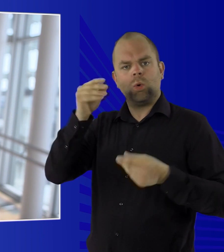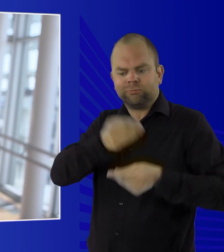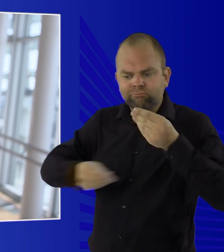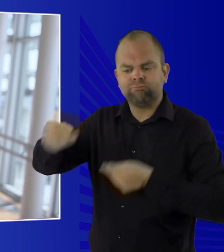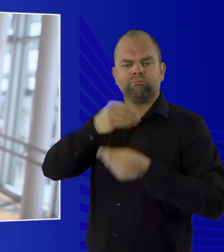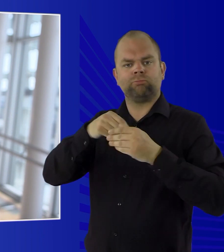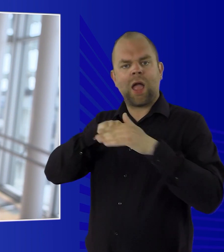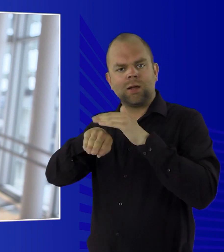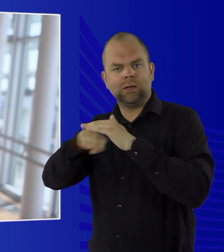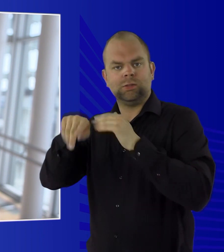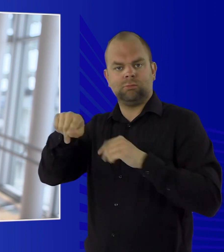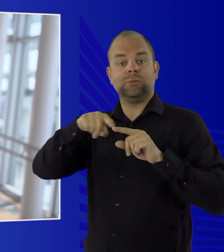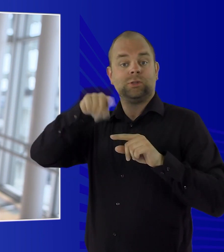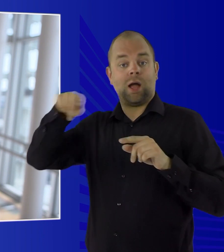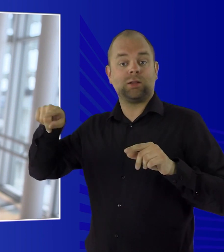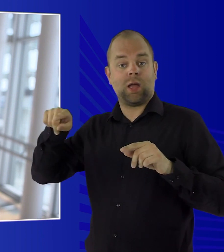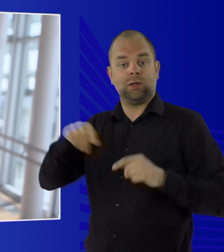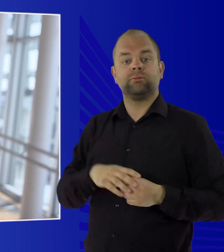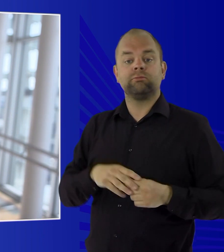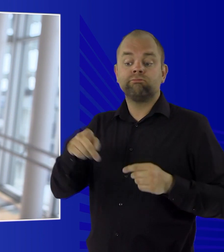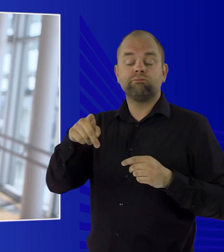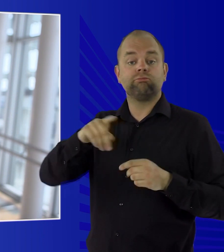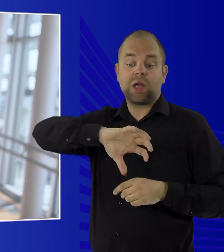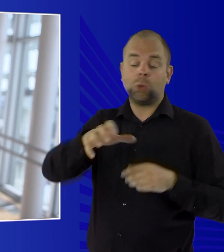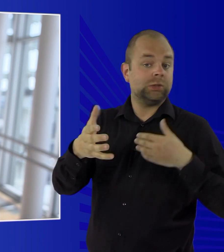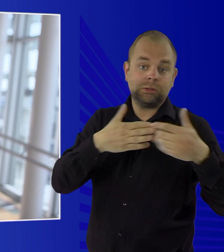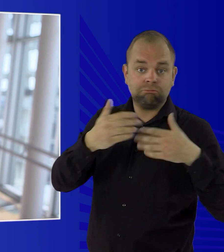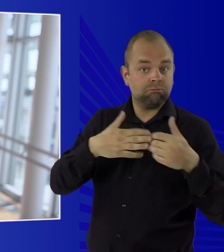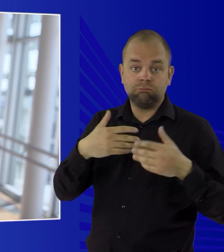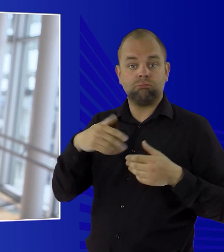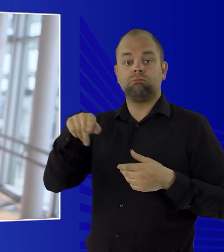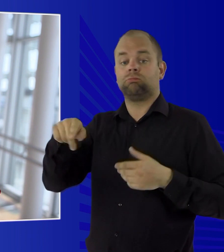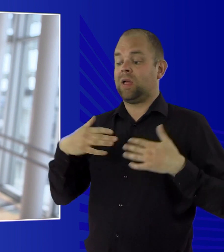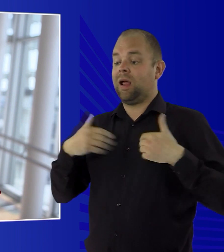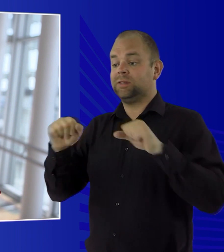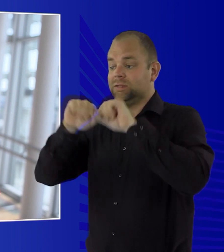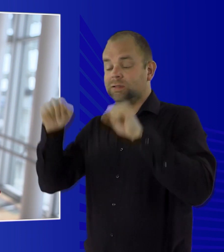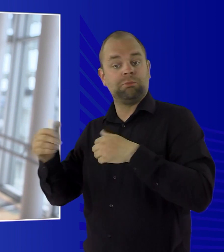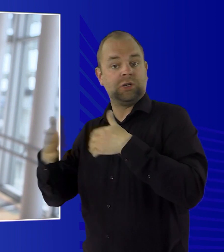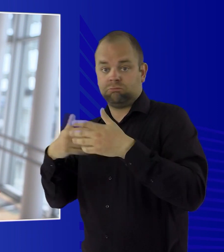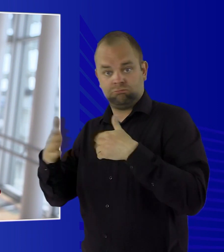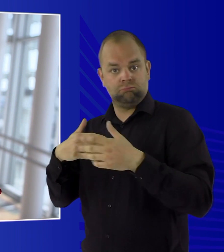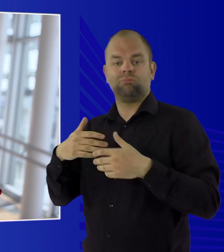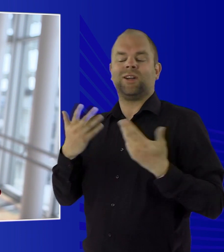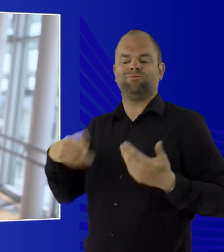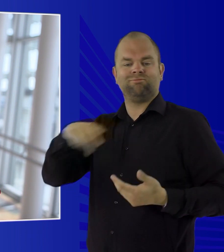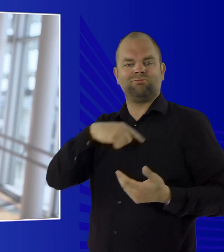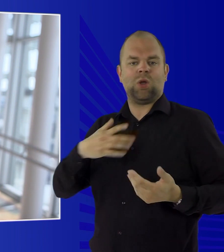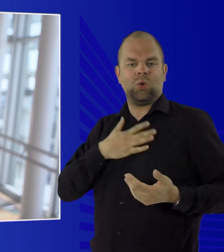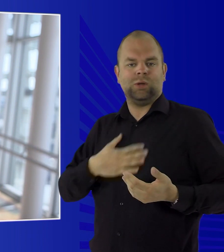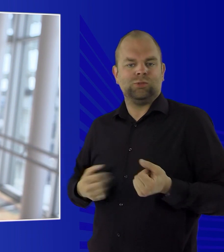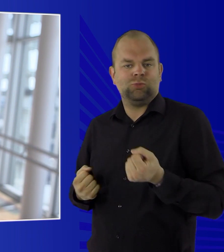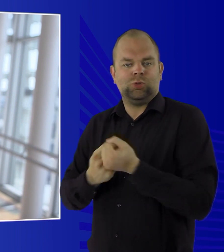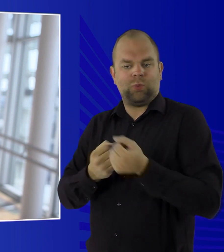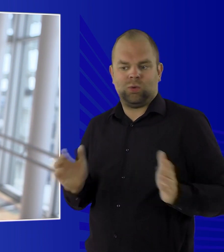others, across borders, disciplines and healthcare systems. Therefore, we are launching today the European